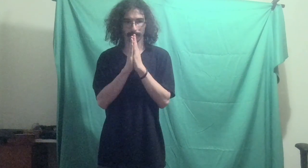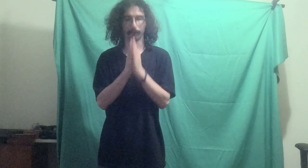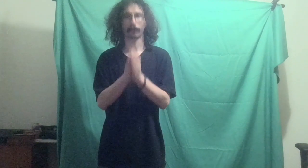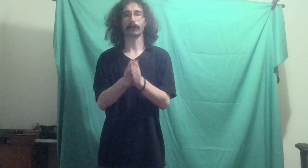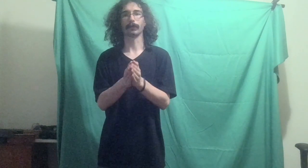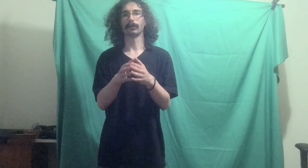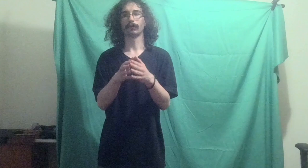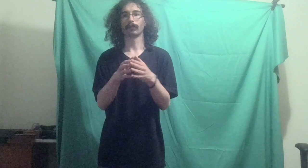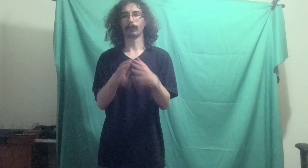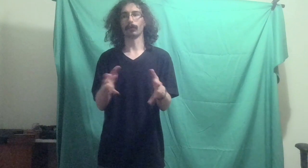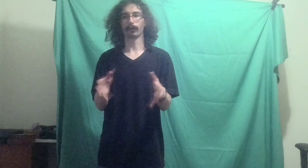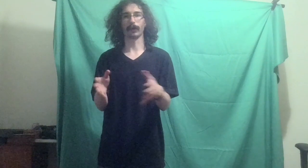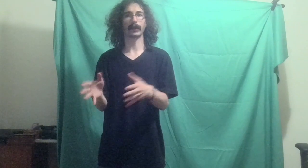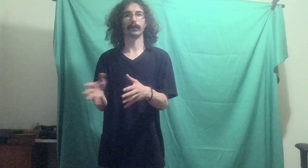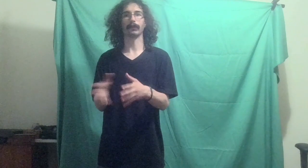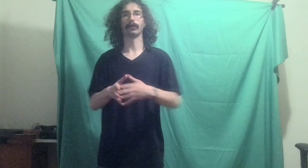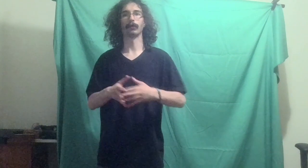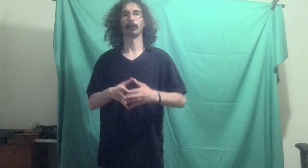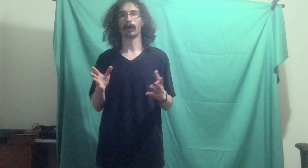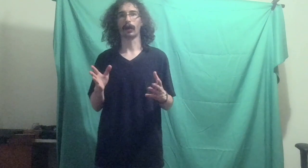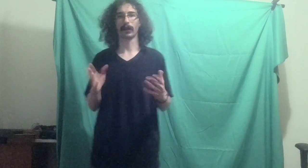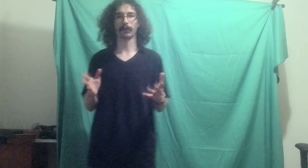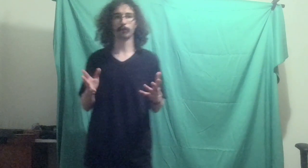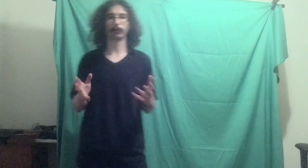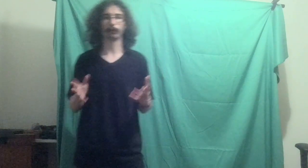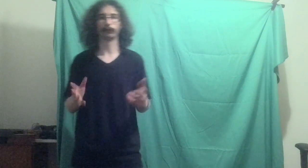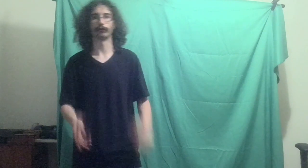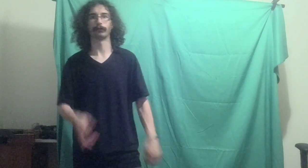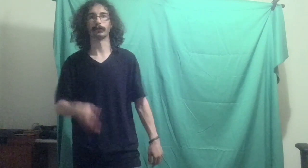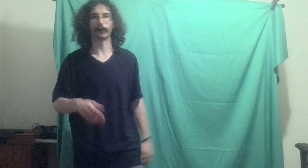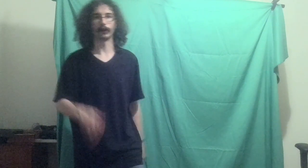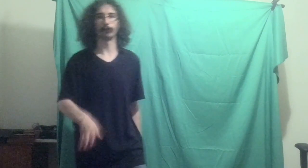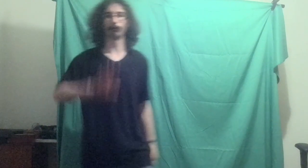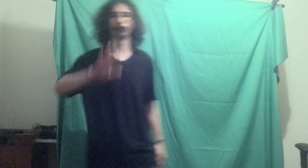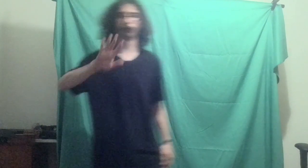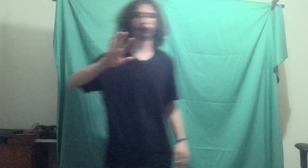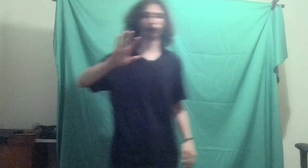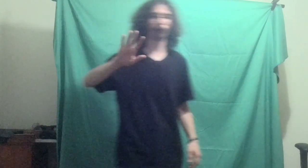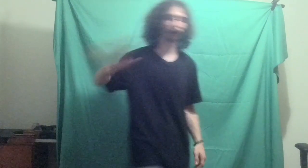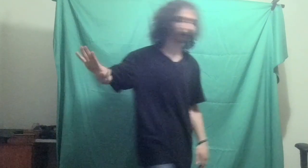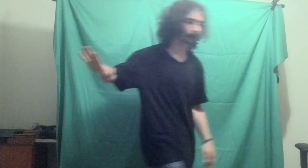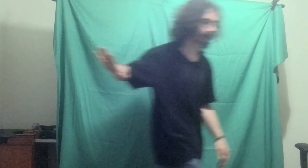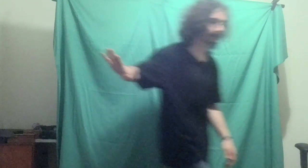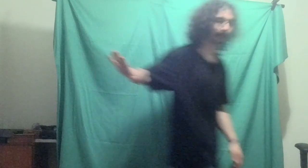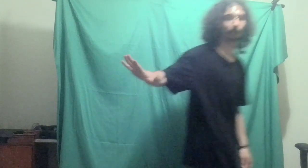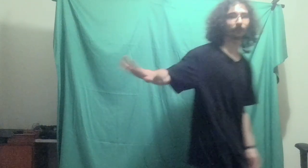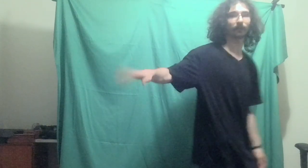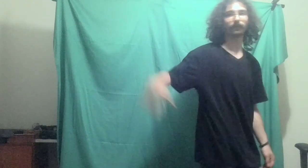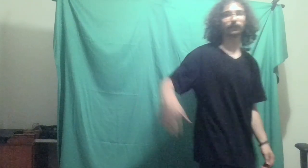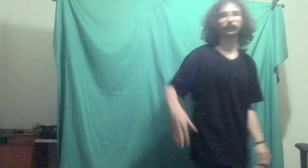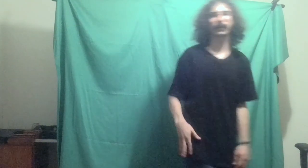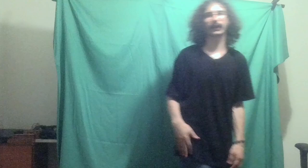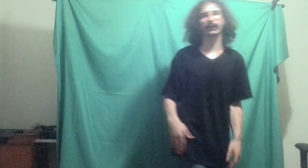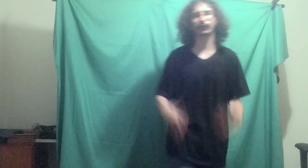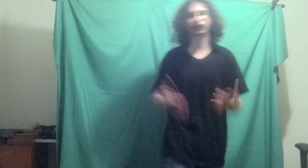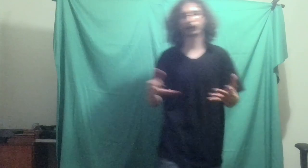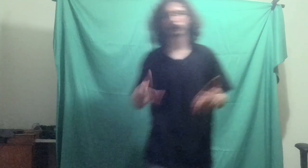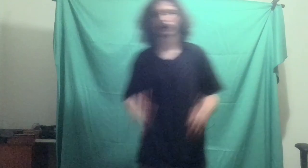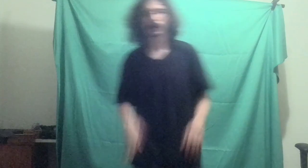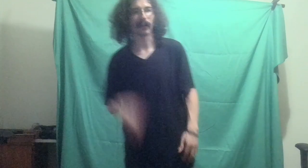problem is the older I get, the more a lot of people just decided to walk out of my life and say, yeah, you know, I got